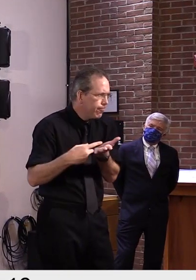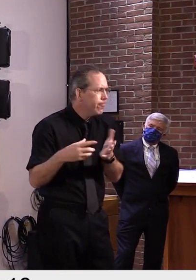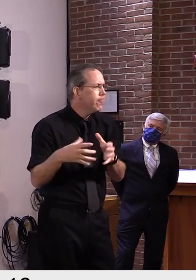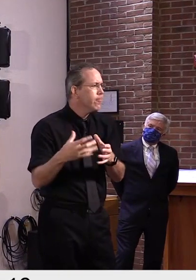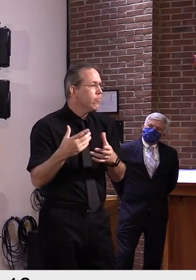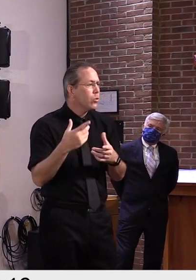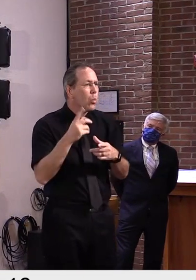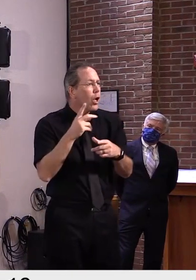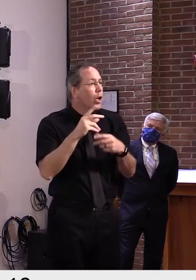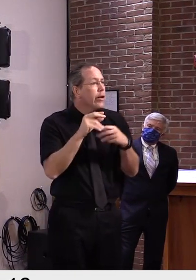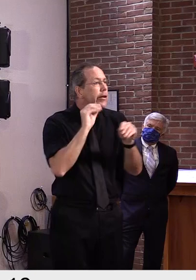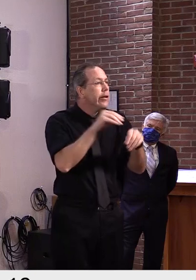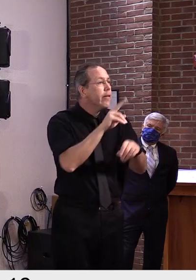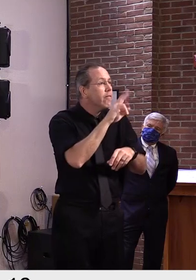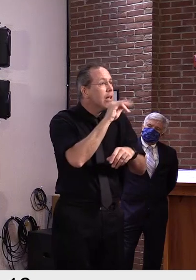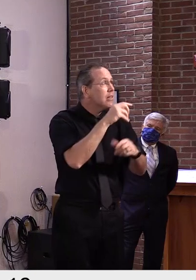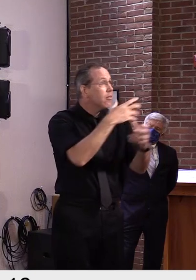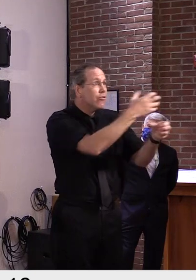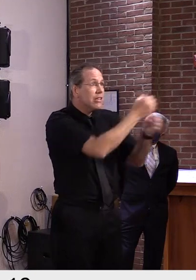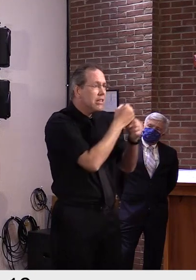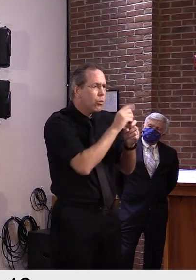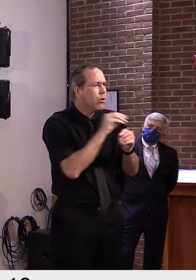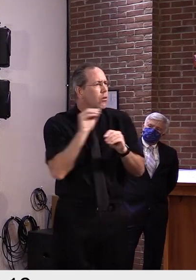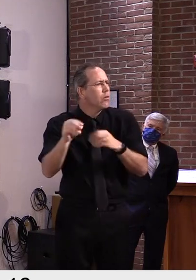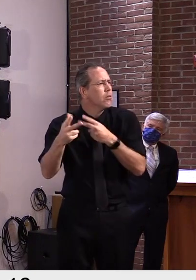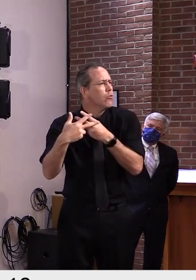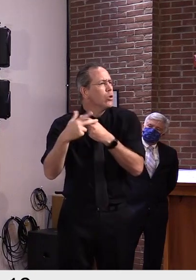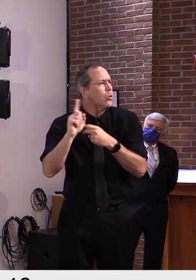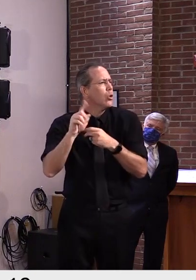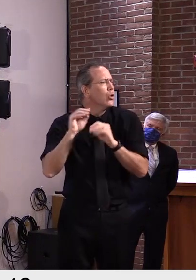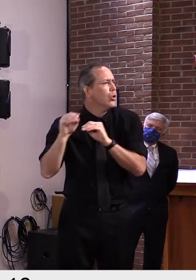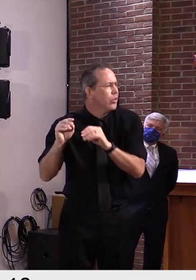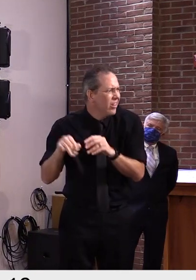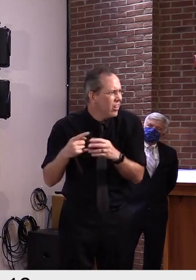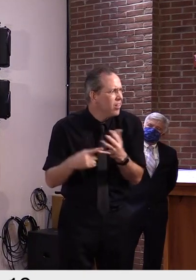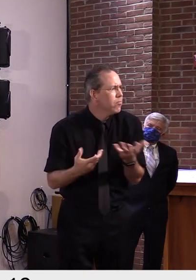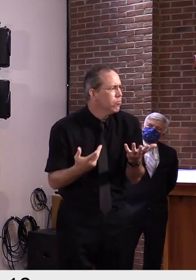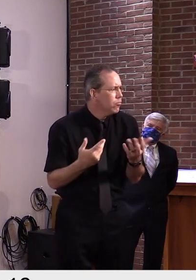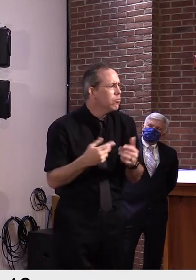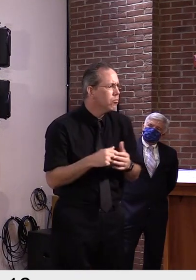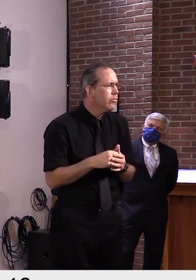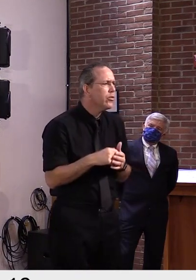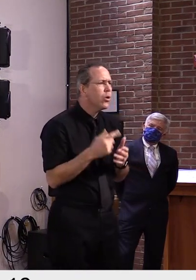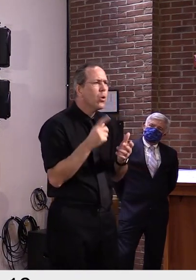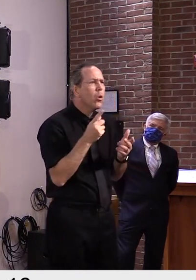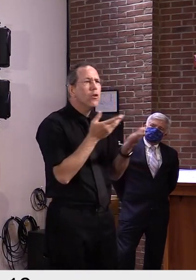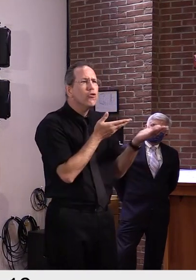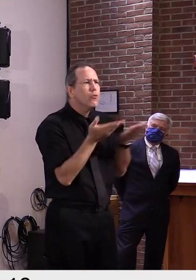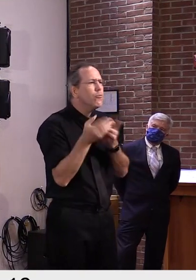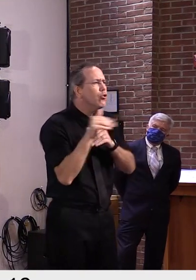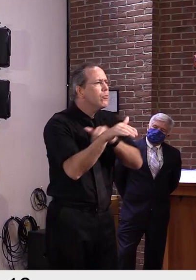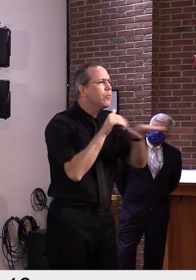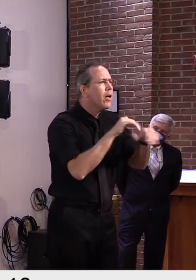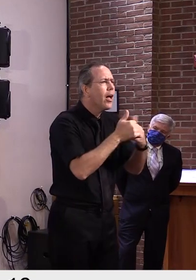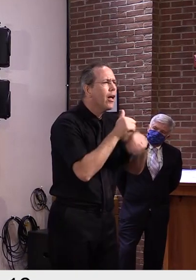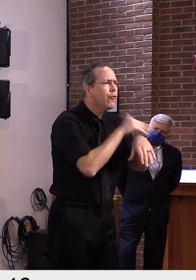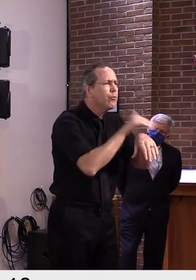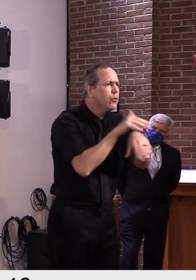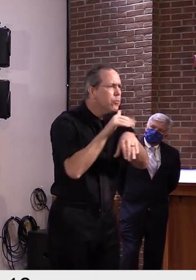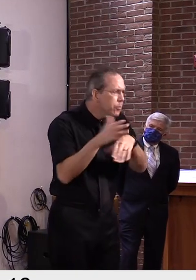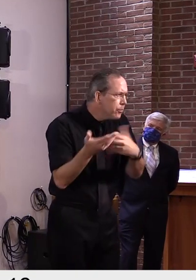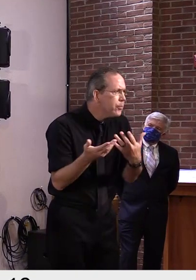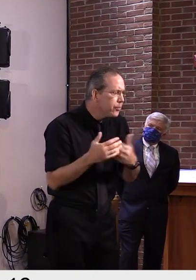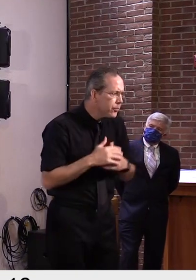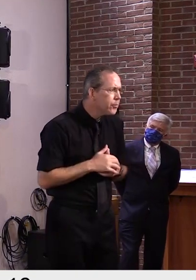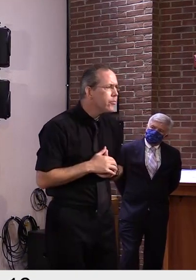with actually, how do we get our appropriate share, uh, in coordination with the federal government. And while we're